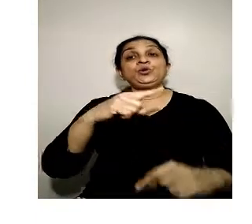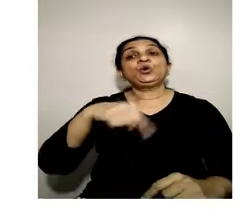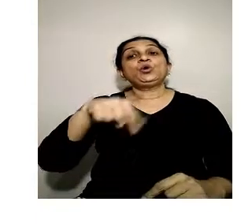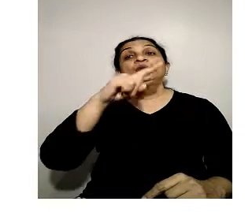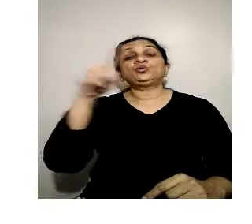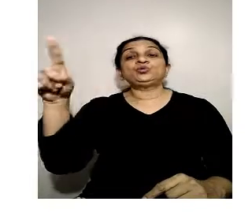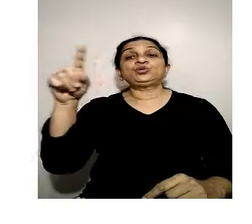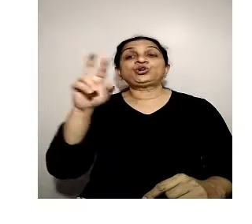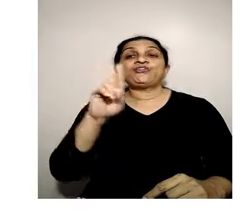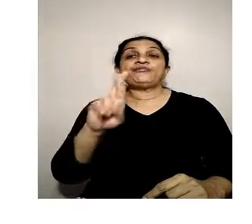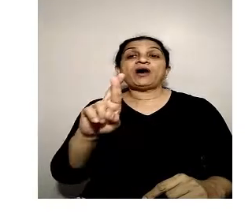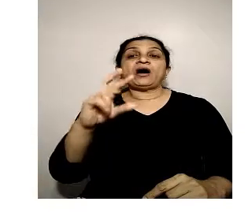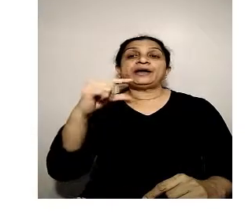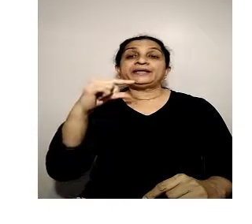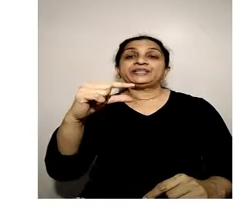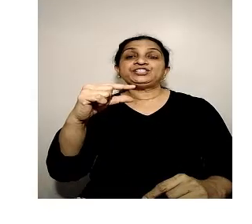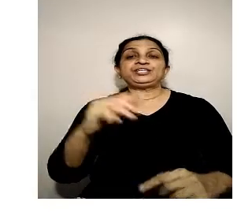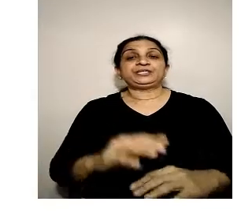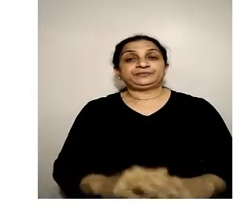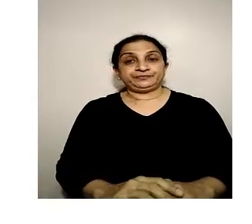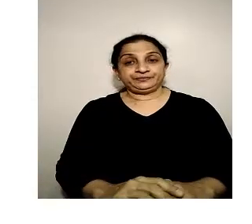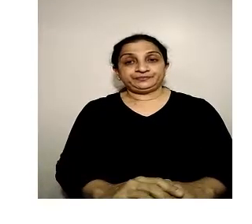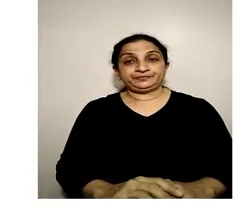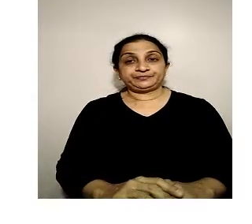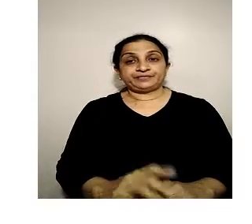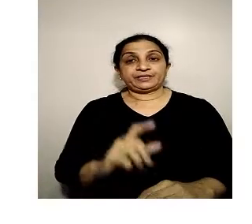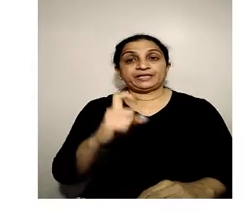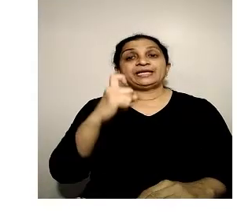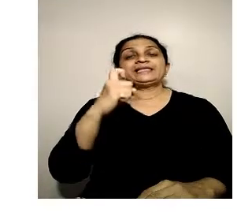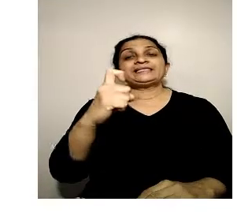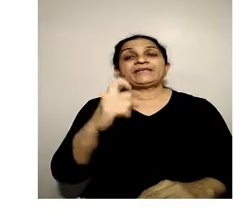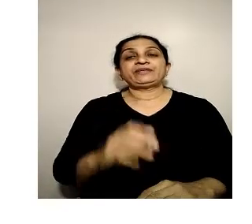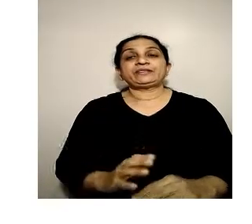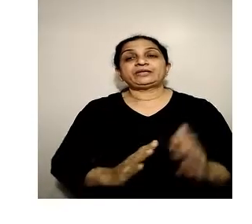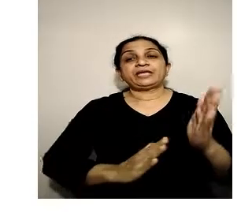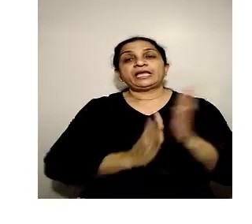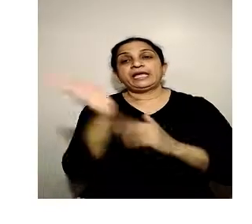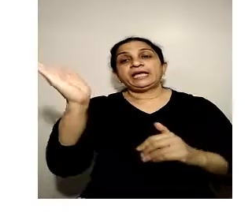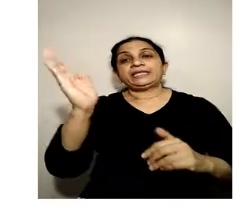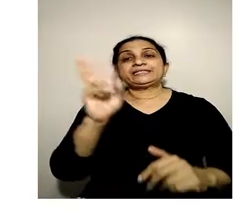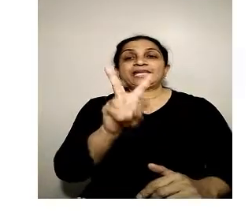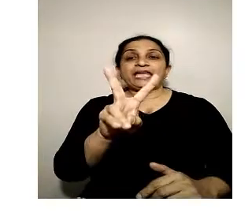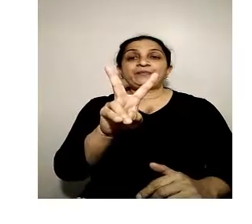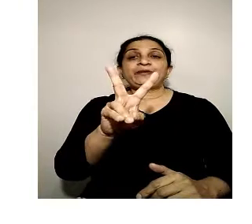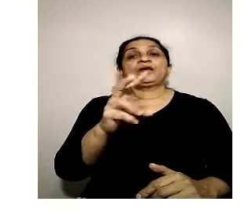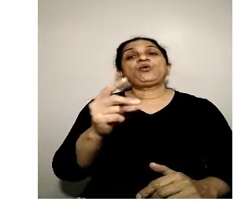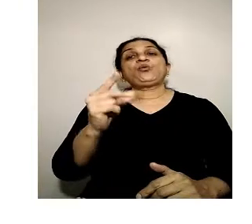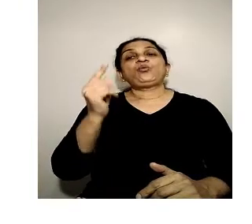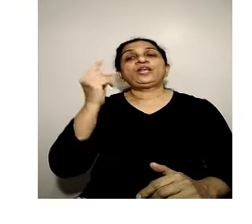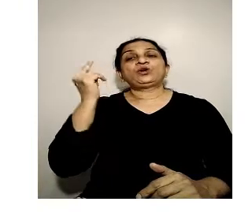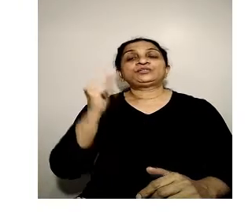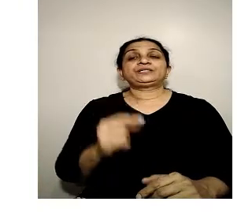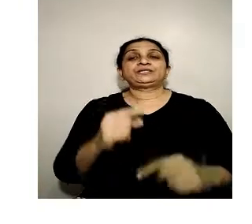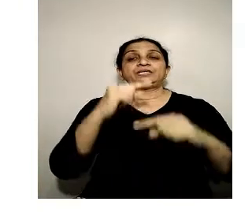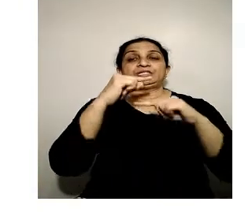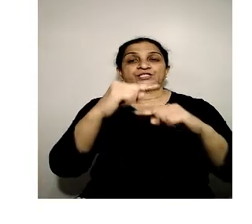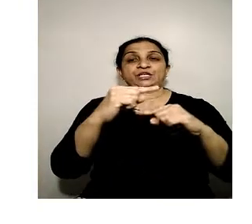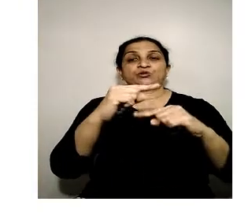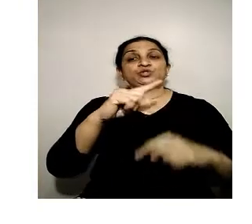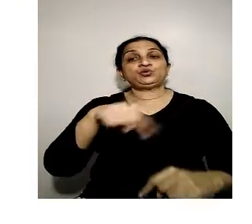root of RG. Seventh. Escape velocity is equal to